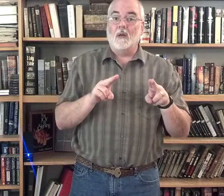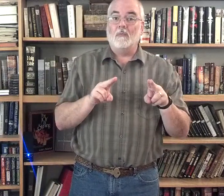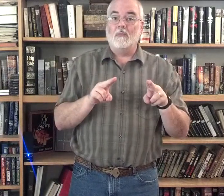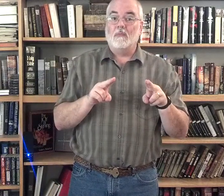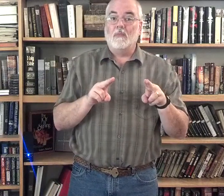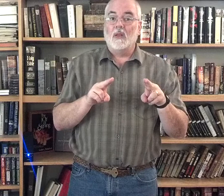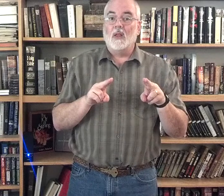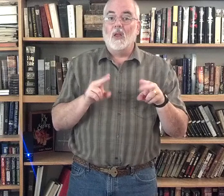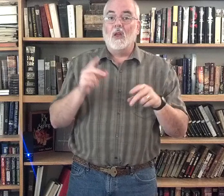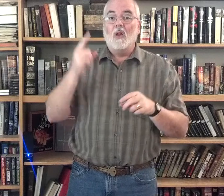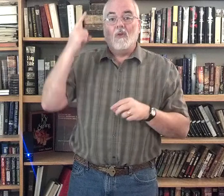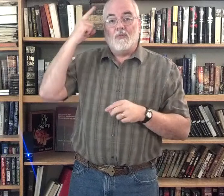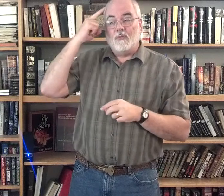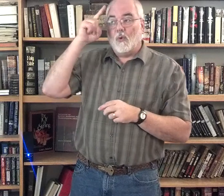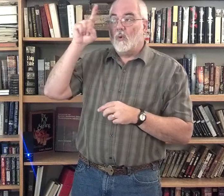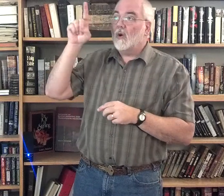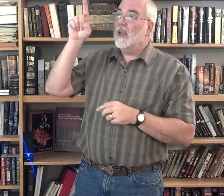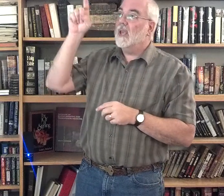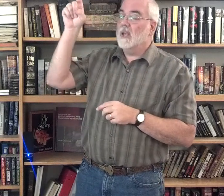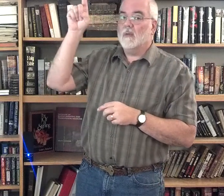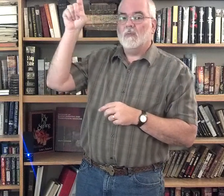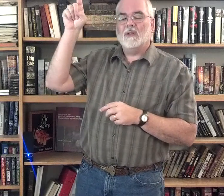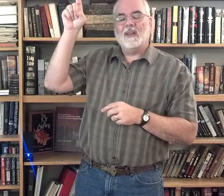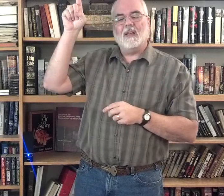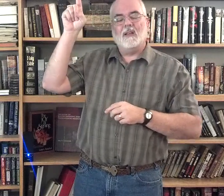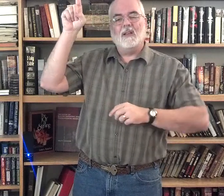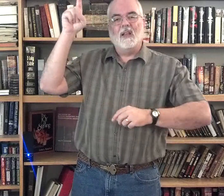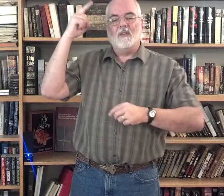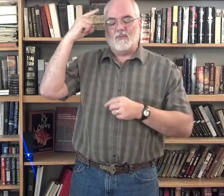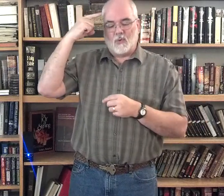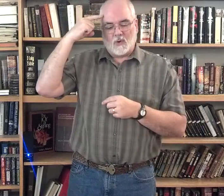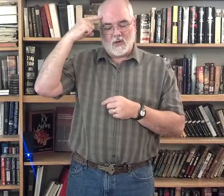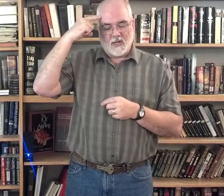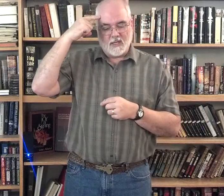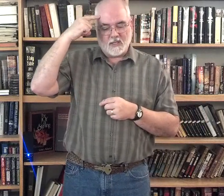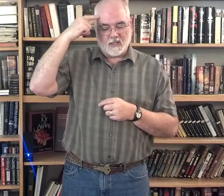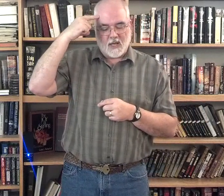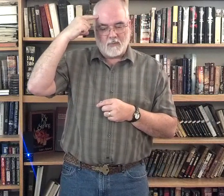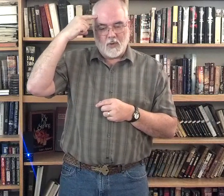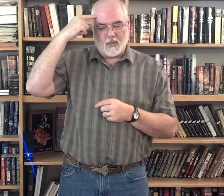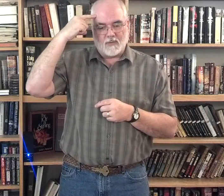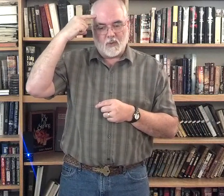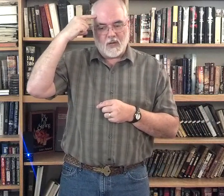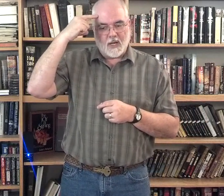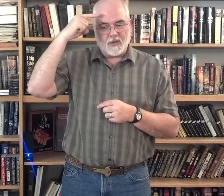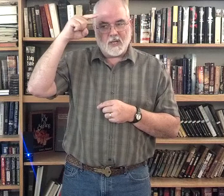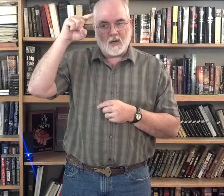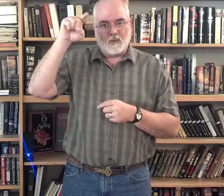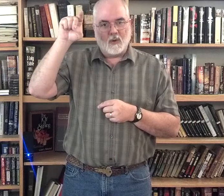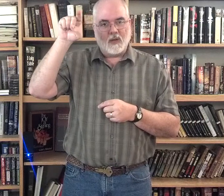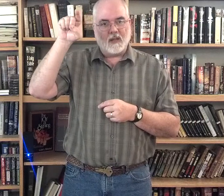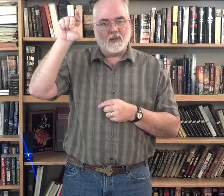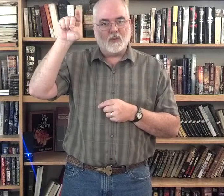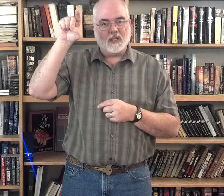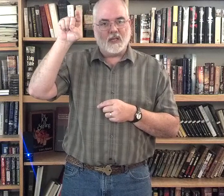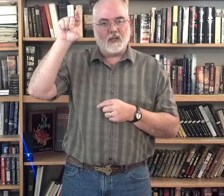for him. Now, for is kind of point to the forehead and just kind of rotate the wrist out.